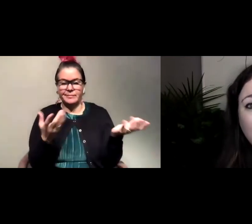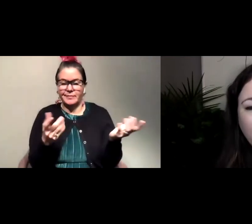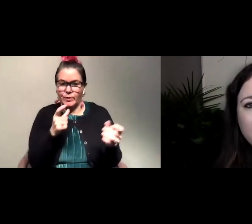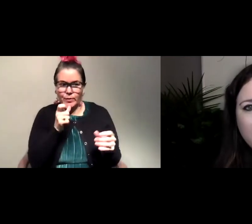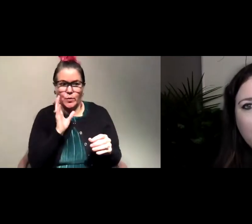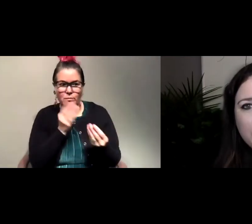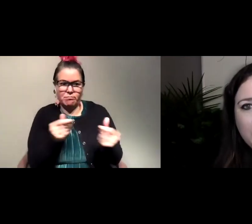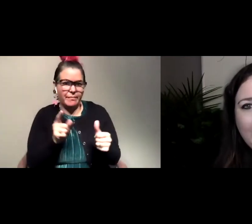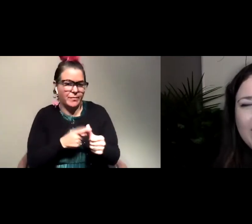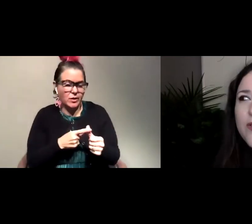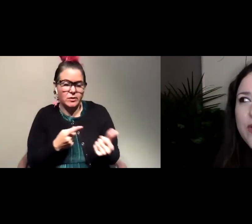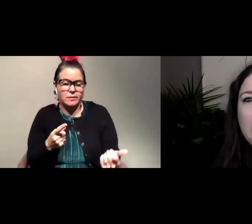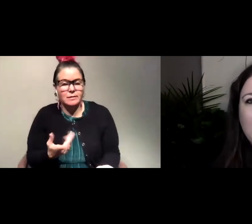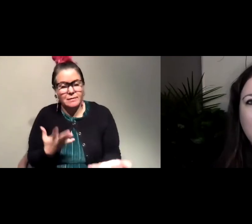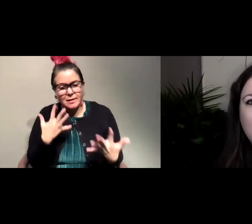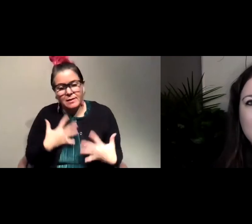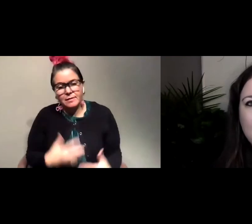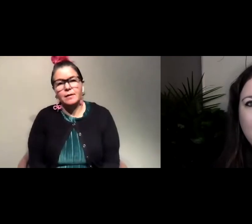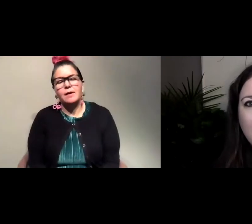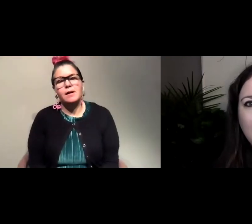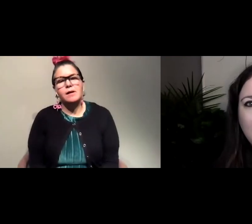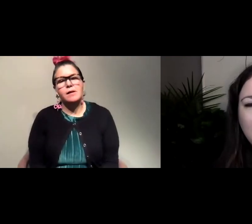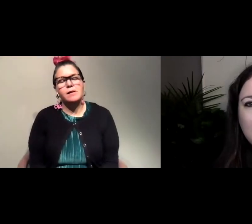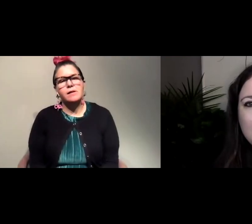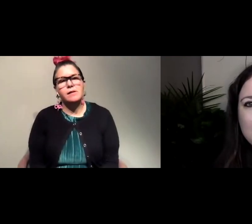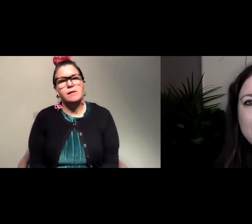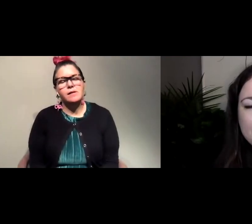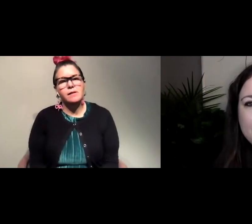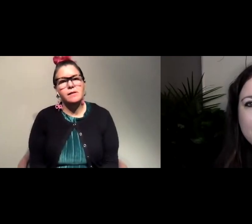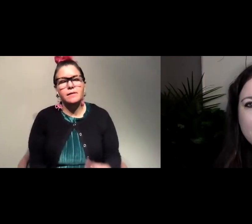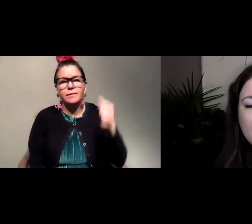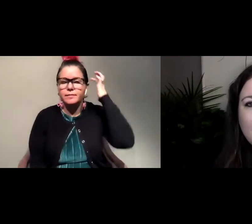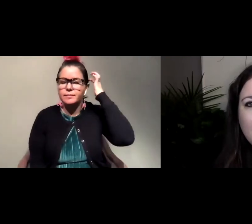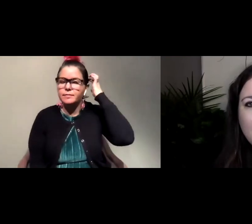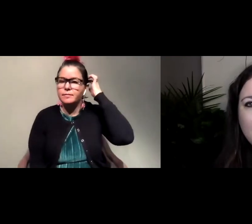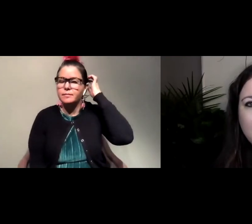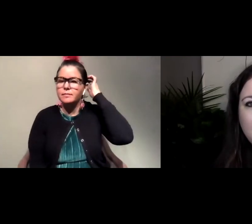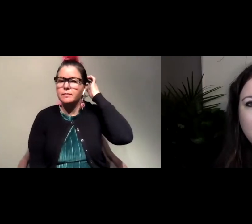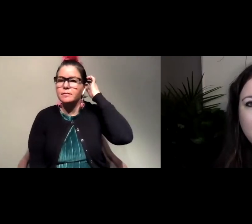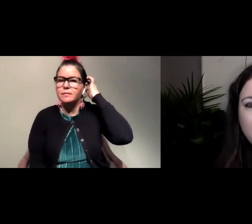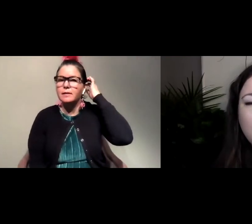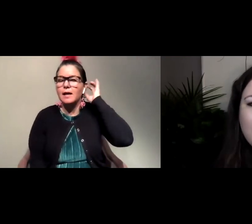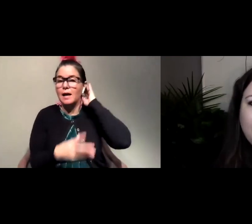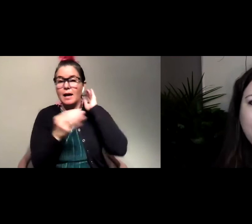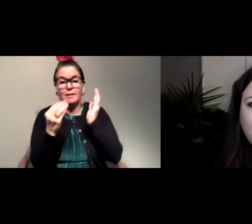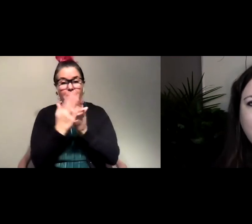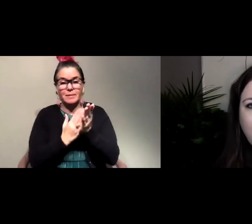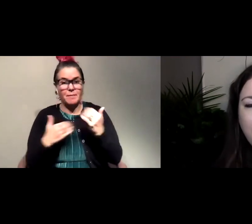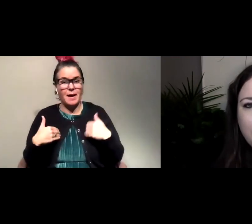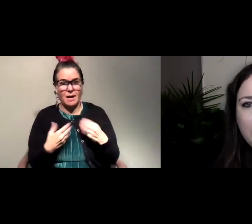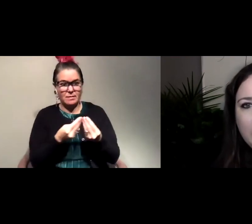extinct first, unfortunately. and I always think about all the things that went extinct before we even found them. Right.